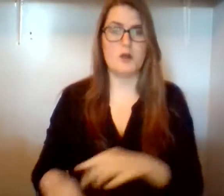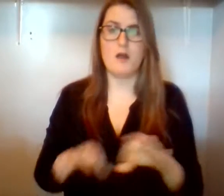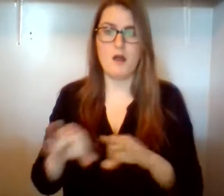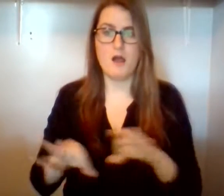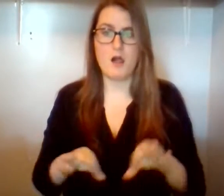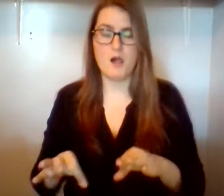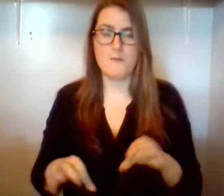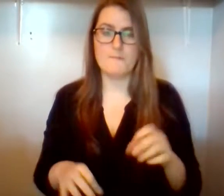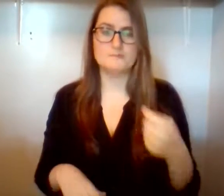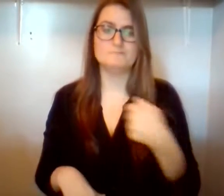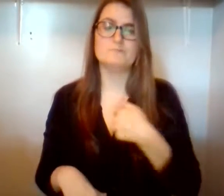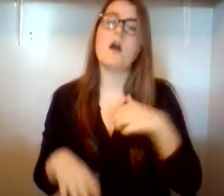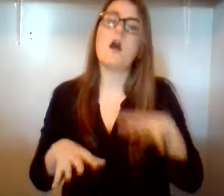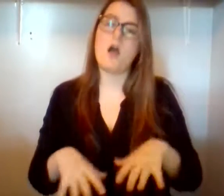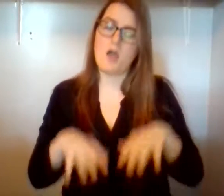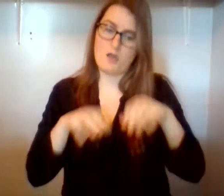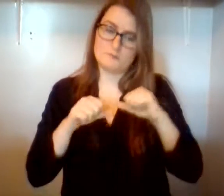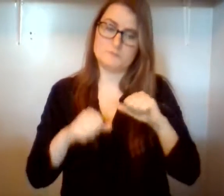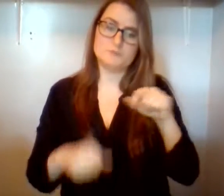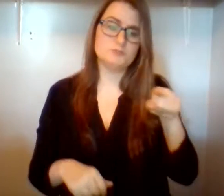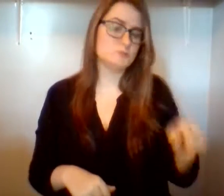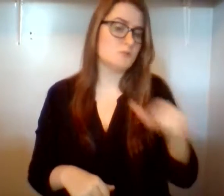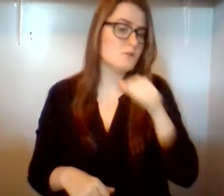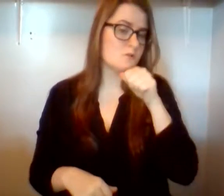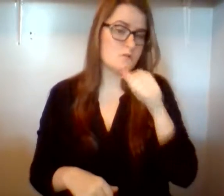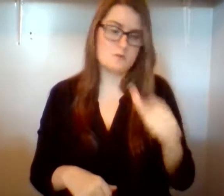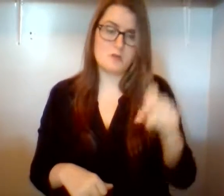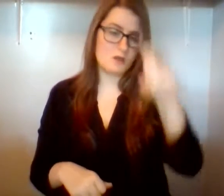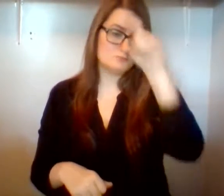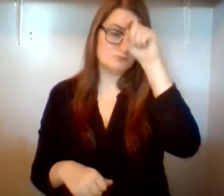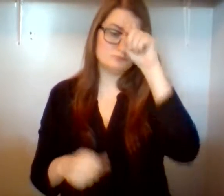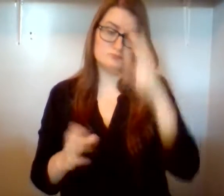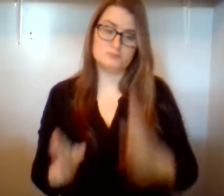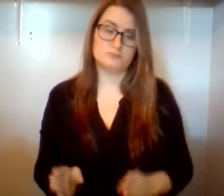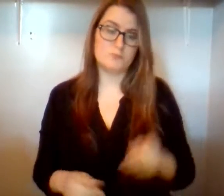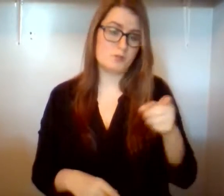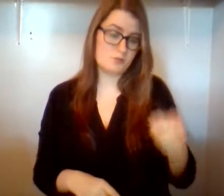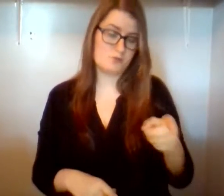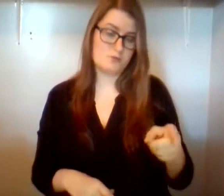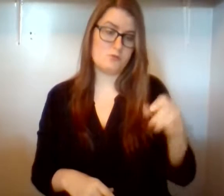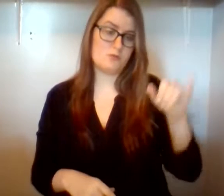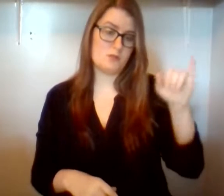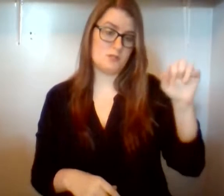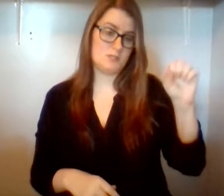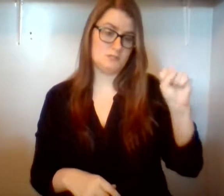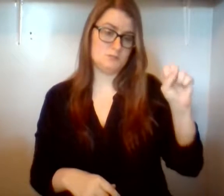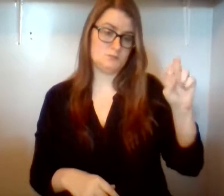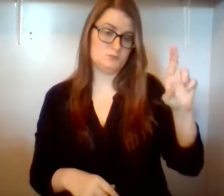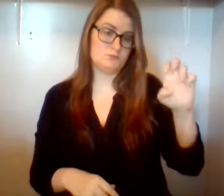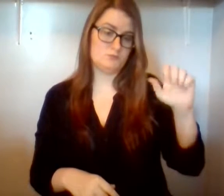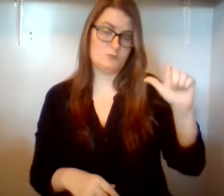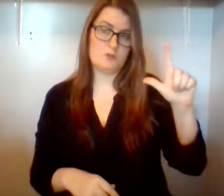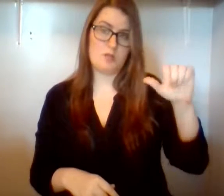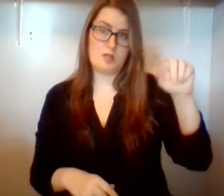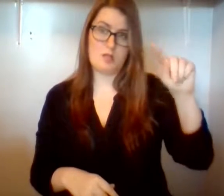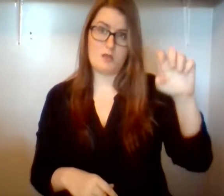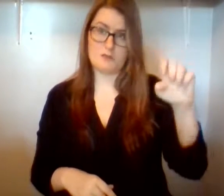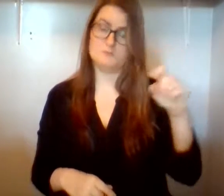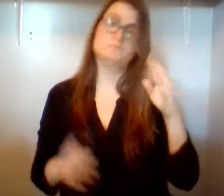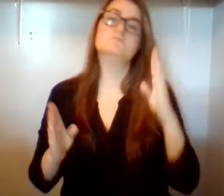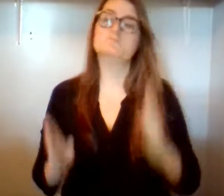He was an Israelite. Now that Moses knew the truth, it changed everything. How could he sleep